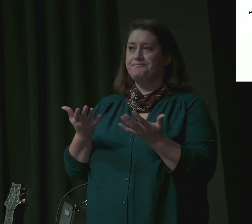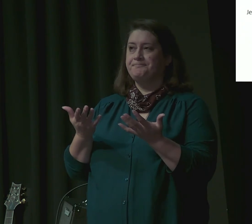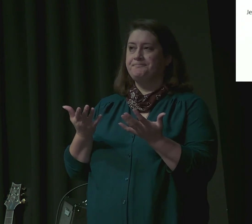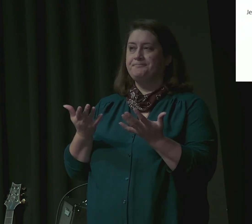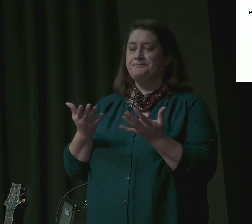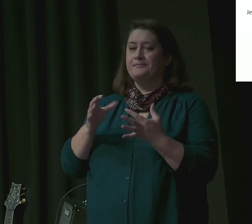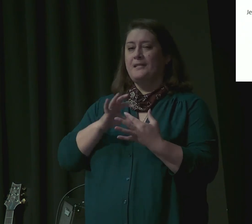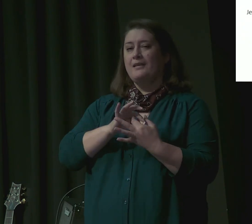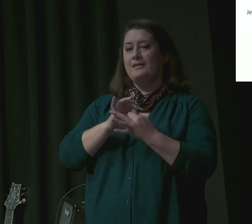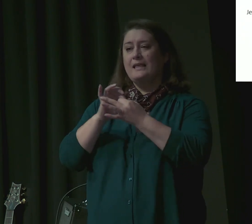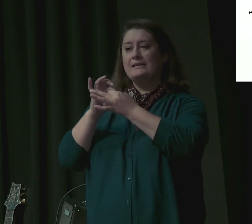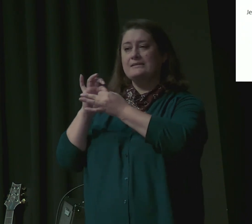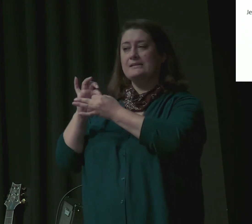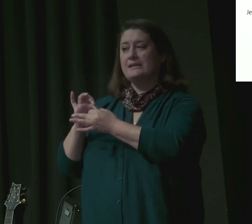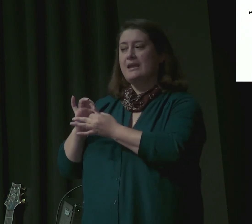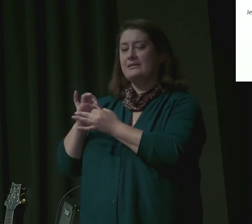apply them to ourselves.